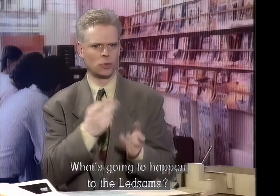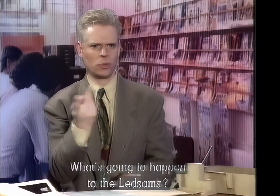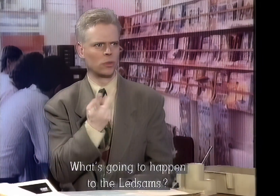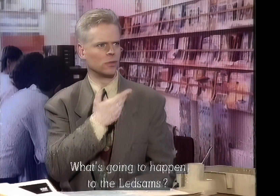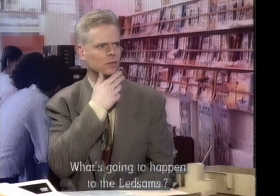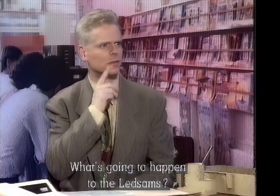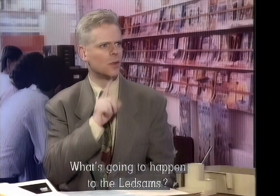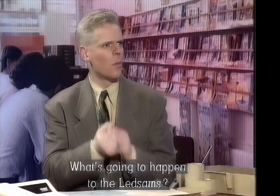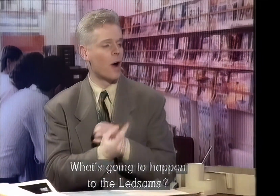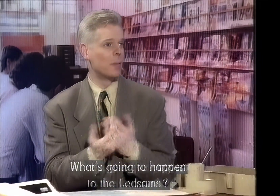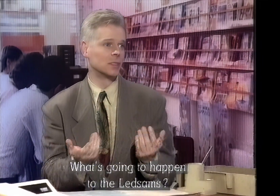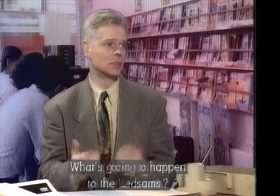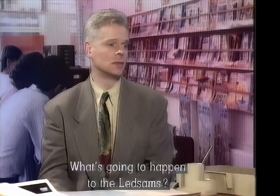So what's going to happen to the Leadsom's?